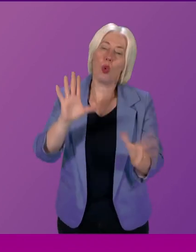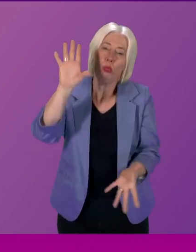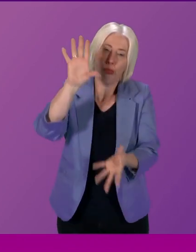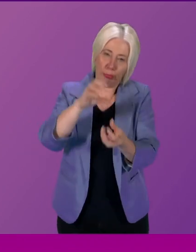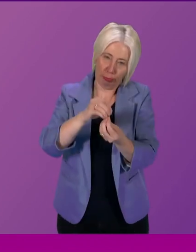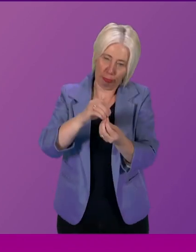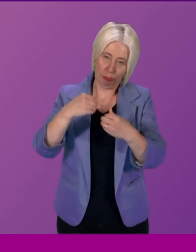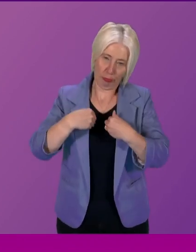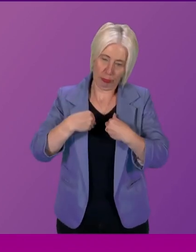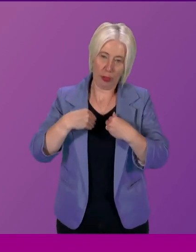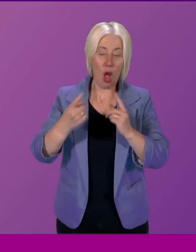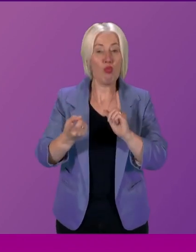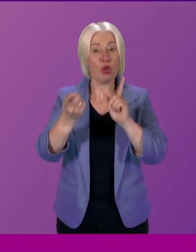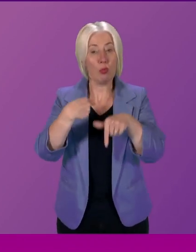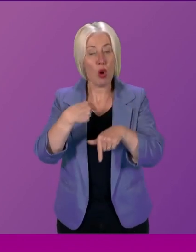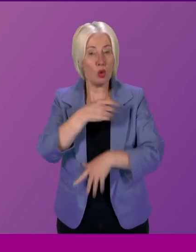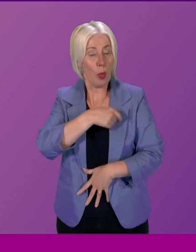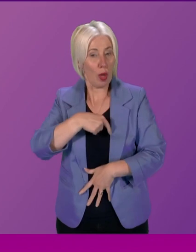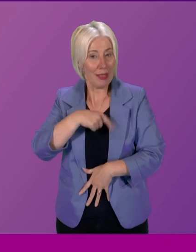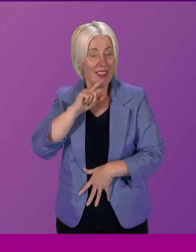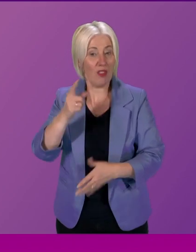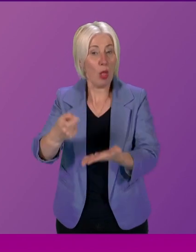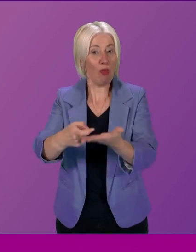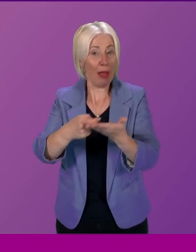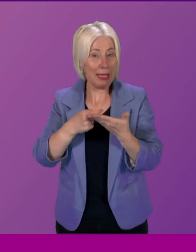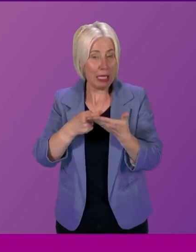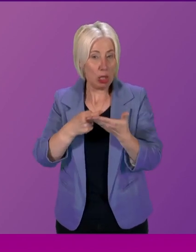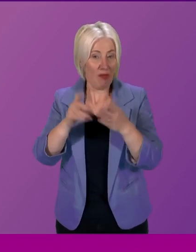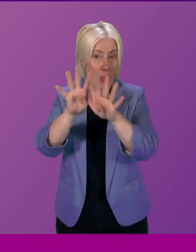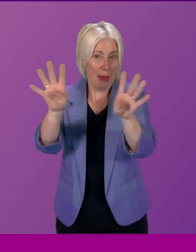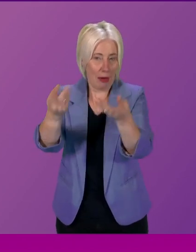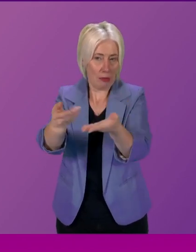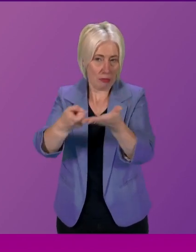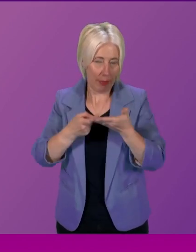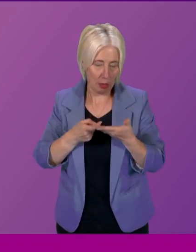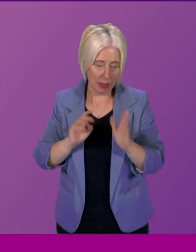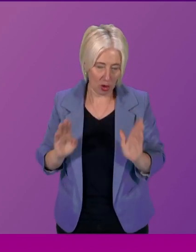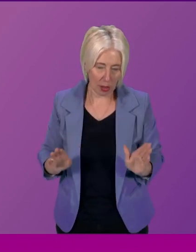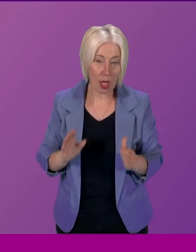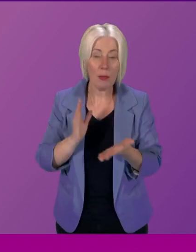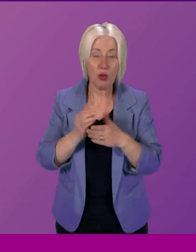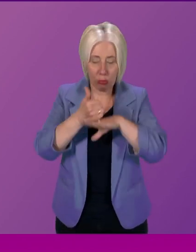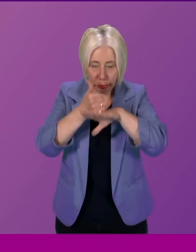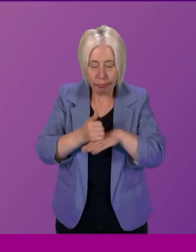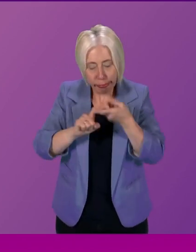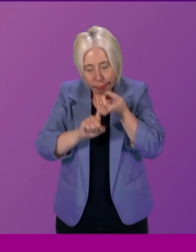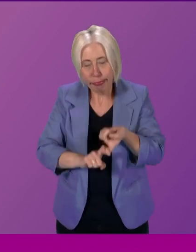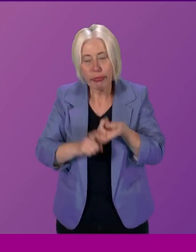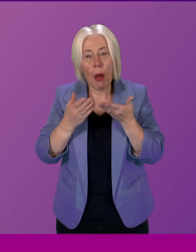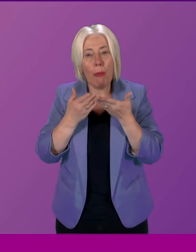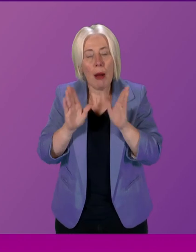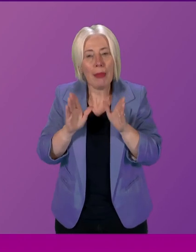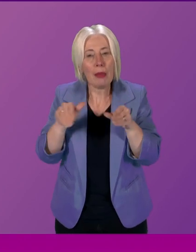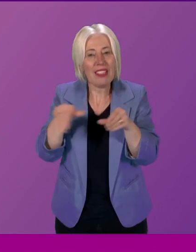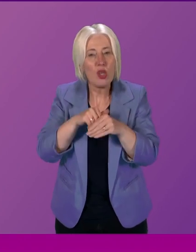the response of the committee to the recommendations of the citizens' panel in regards to embedding public participation in the